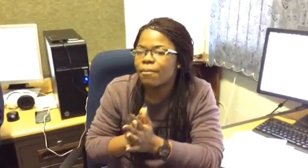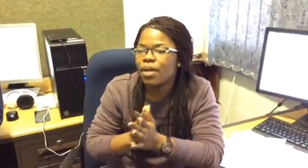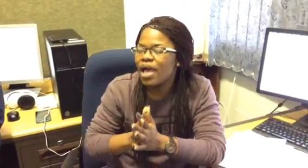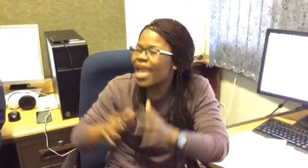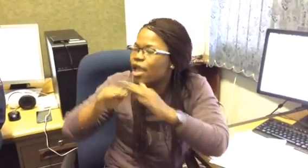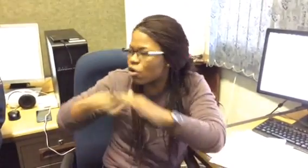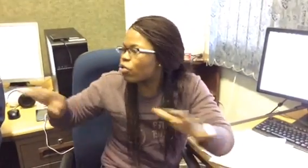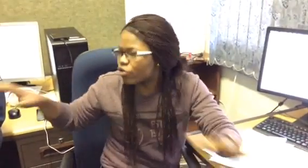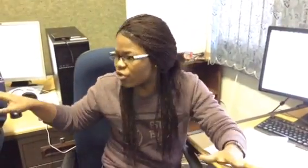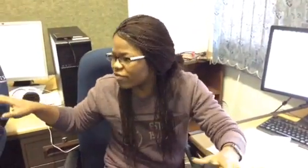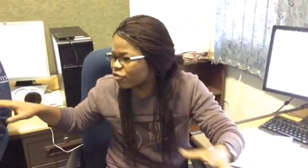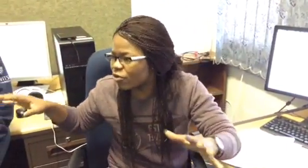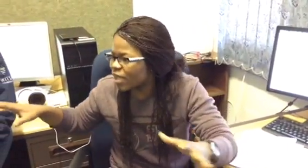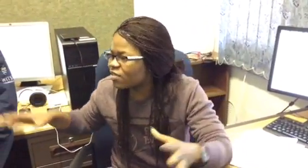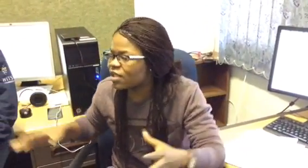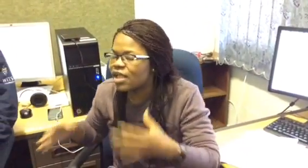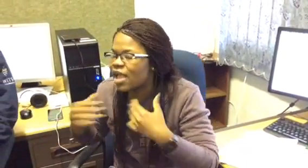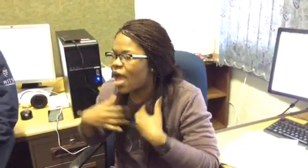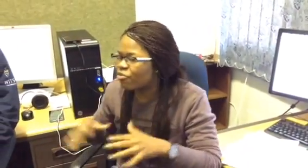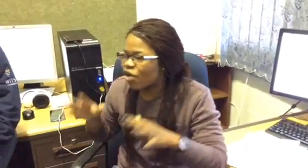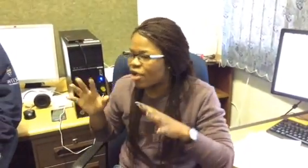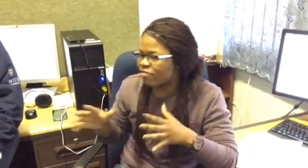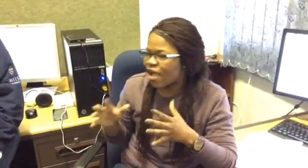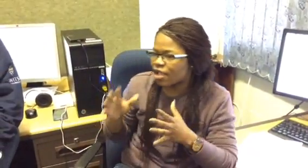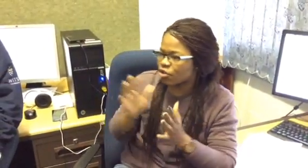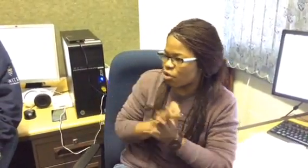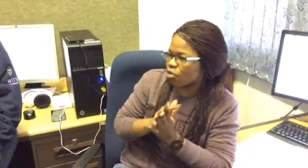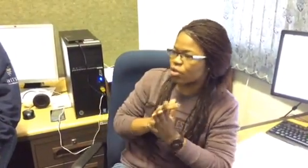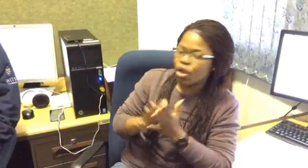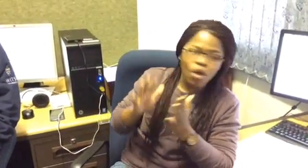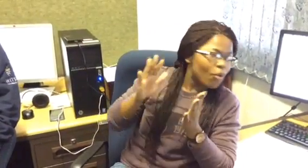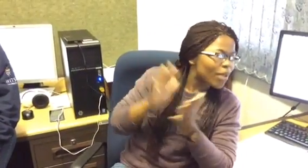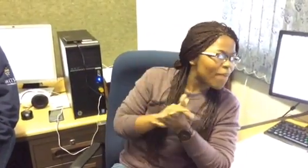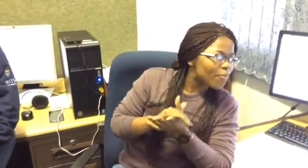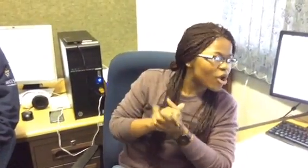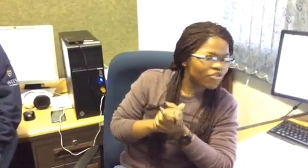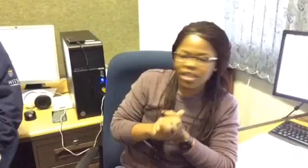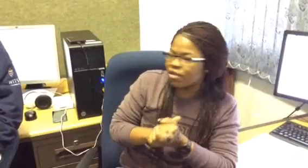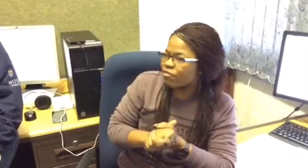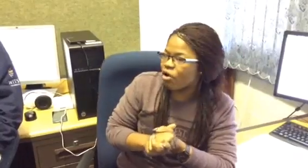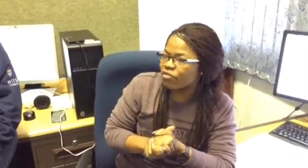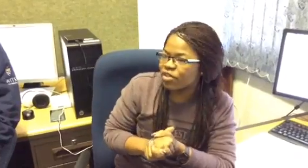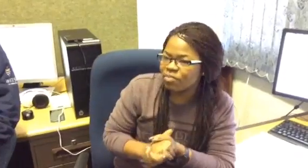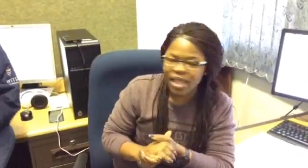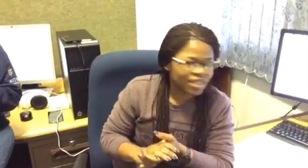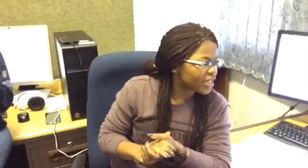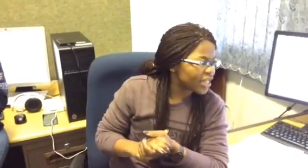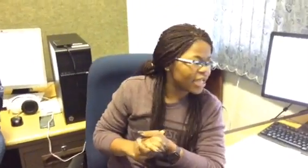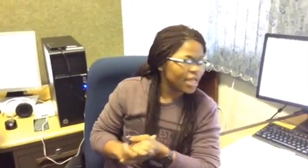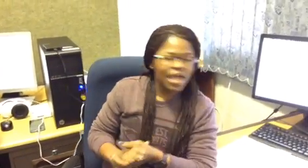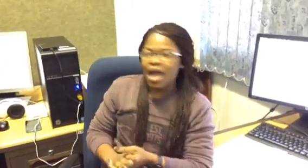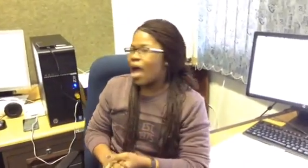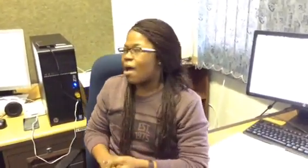a gold leaf so basically I'm trying to find gold what my project involves is basically um